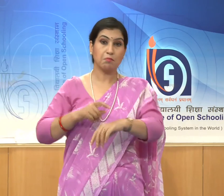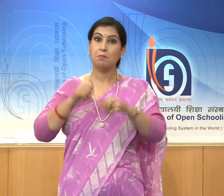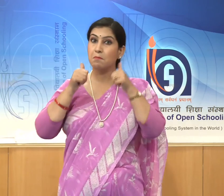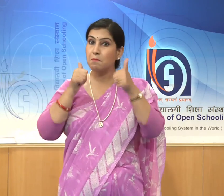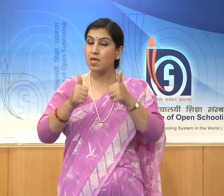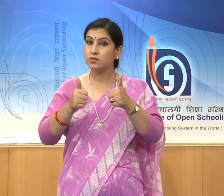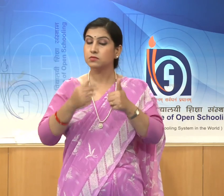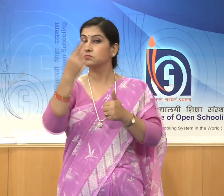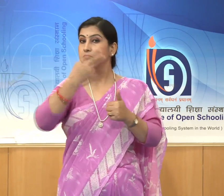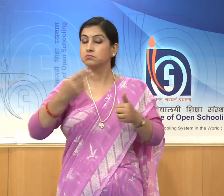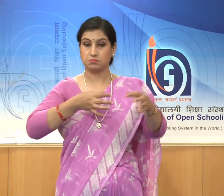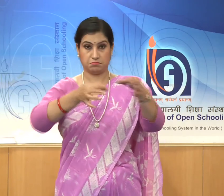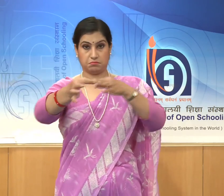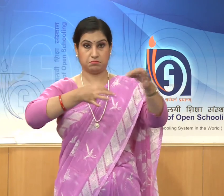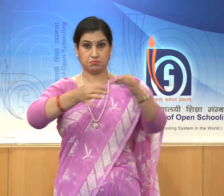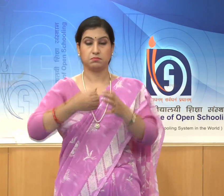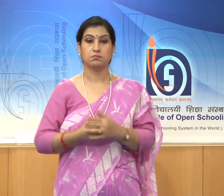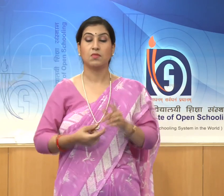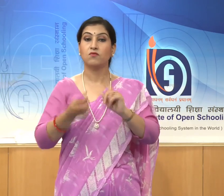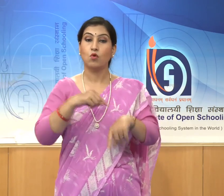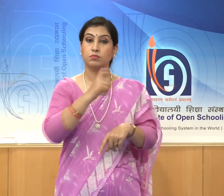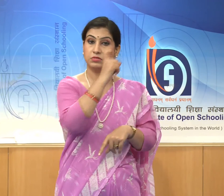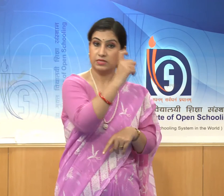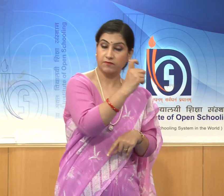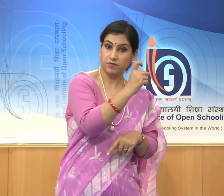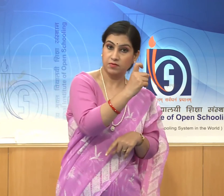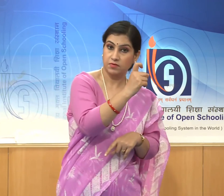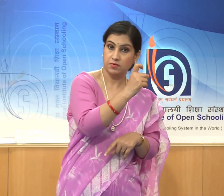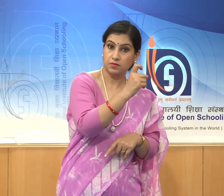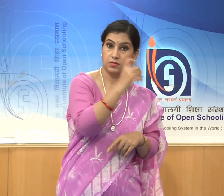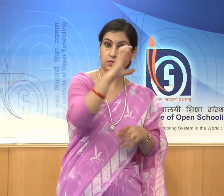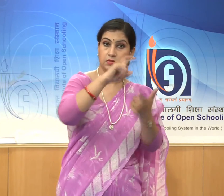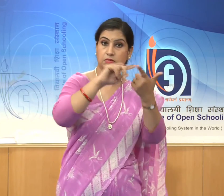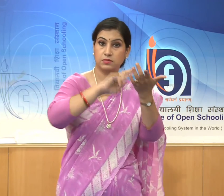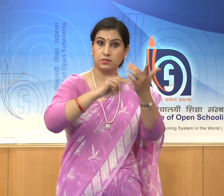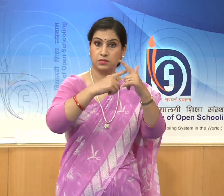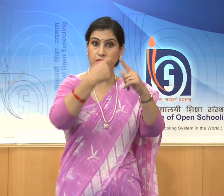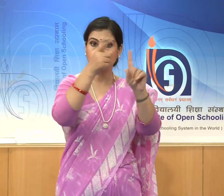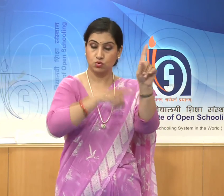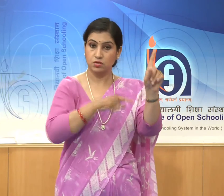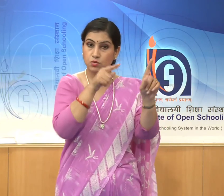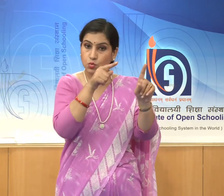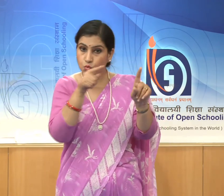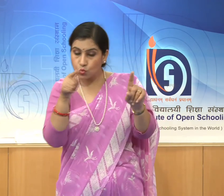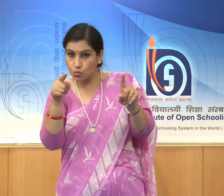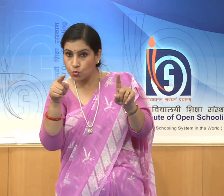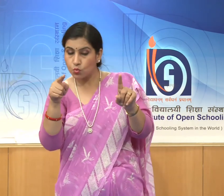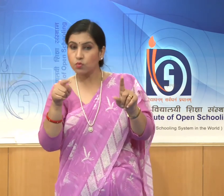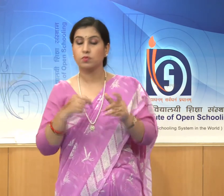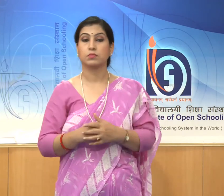art from 7th century CE to 12th